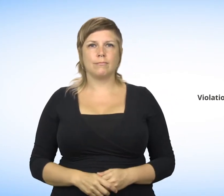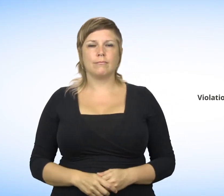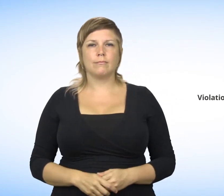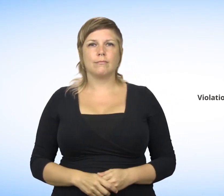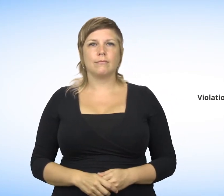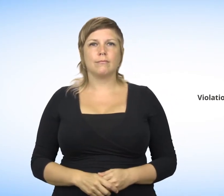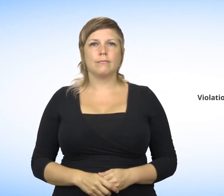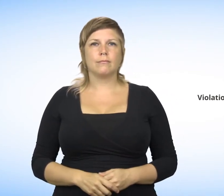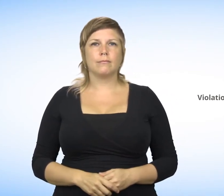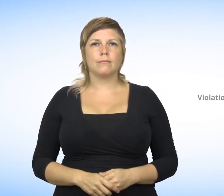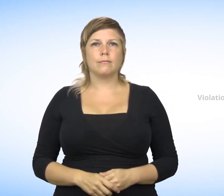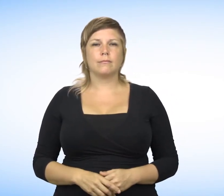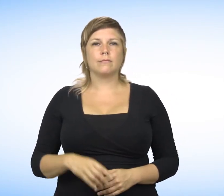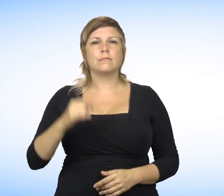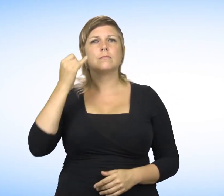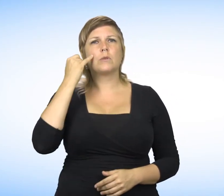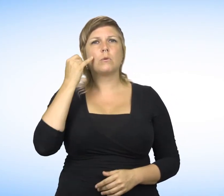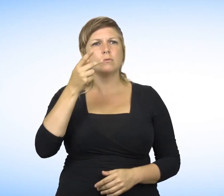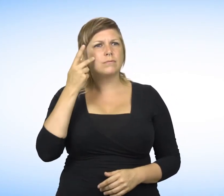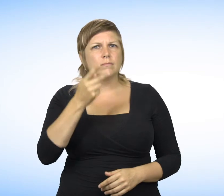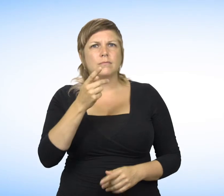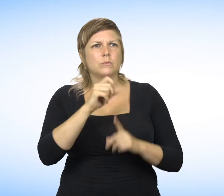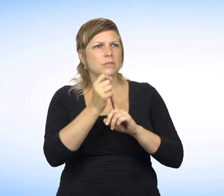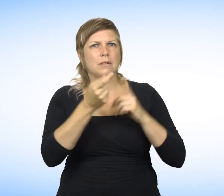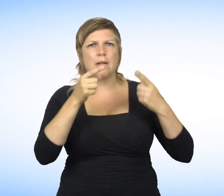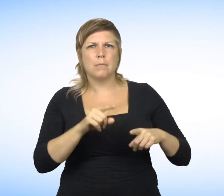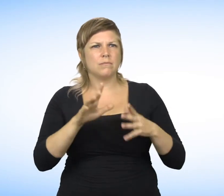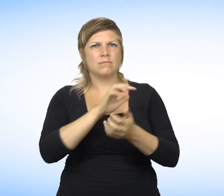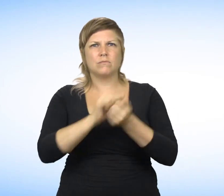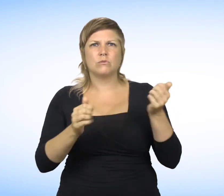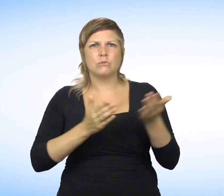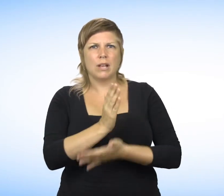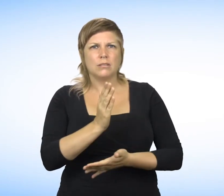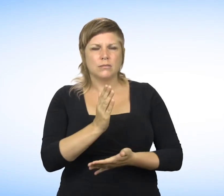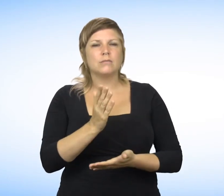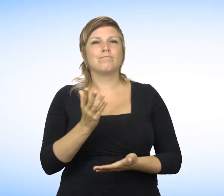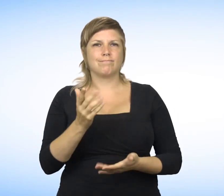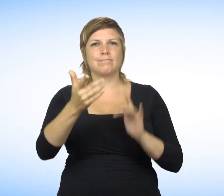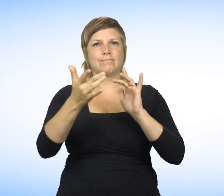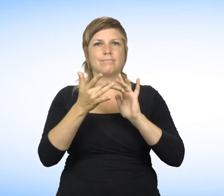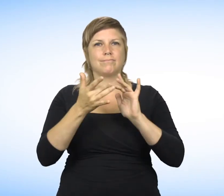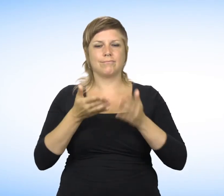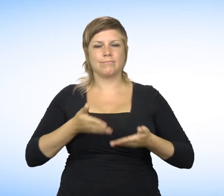What to do in case of violation of rights? Contact us by TTY at 514